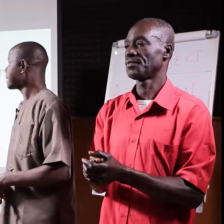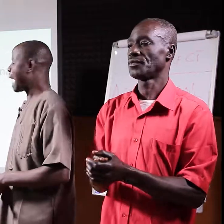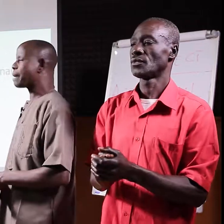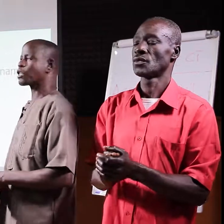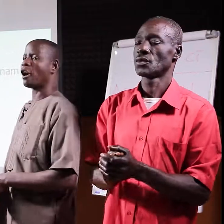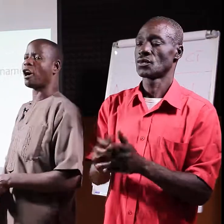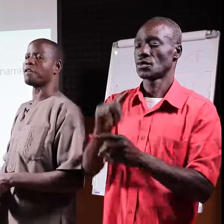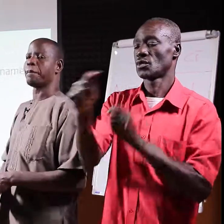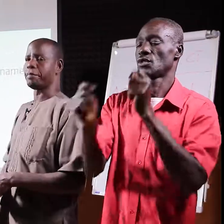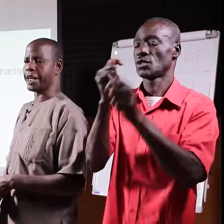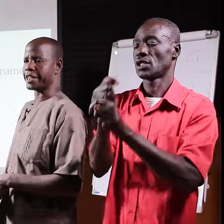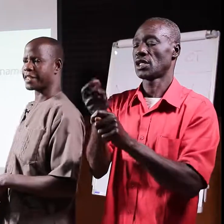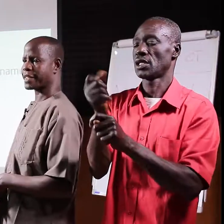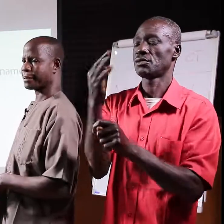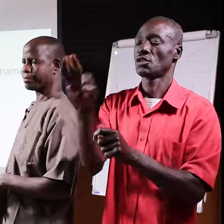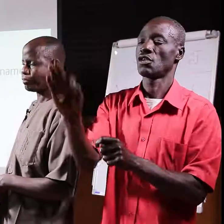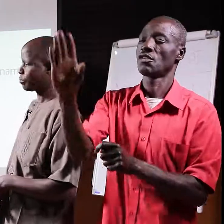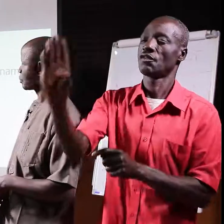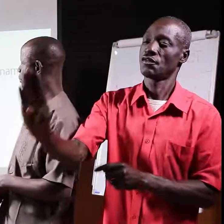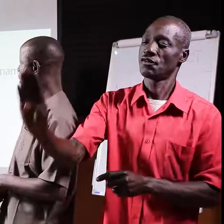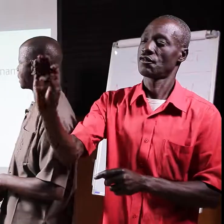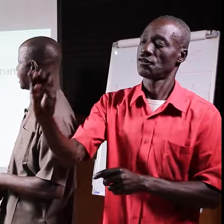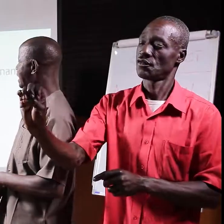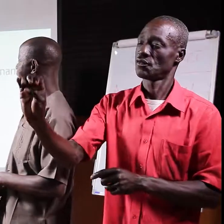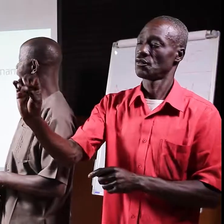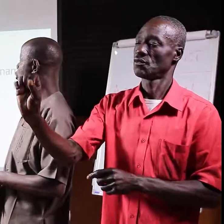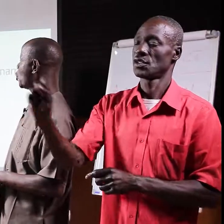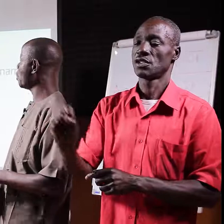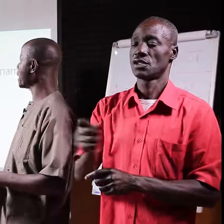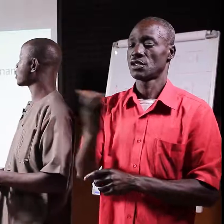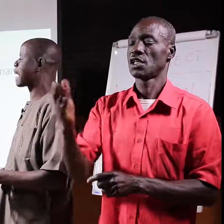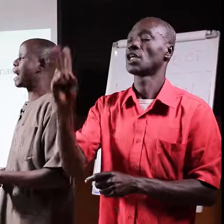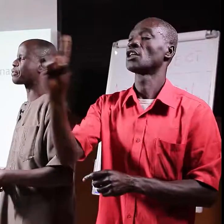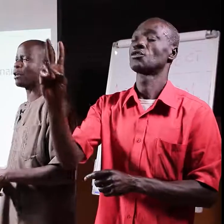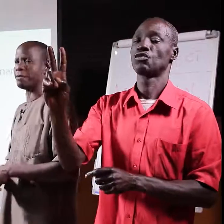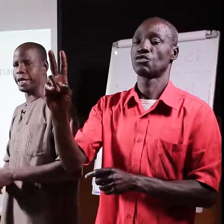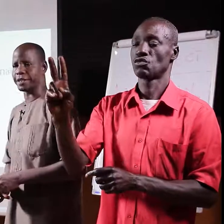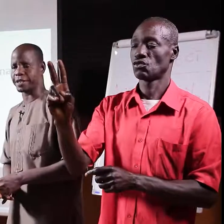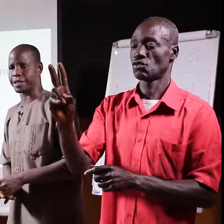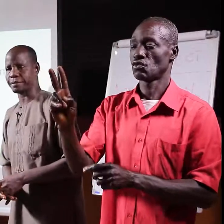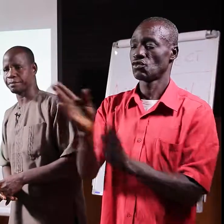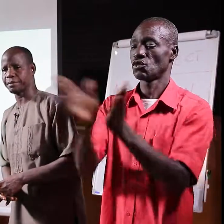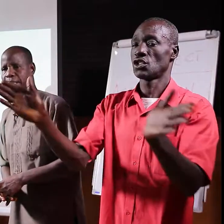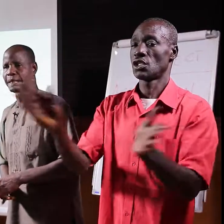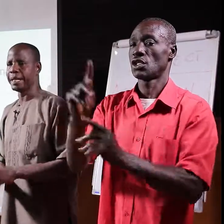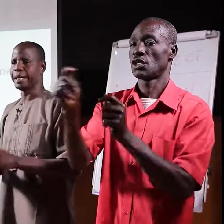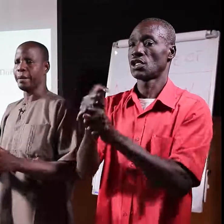Types of bees. There are two major types of bees.